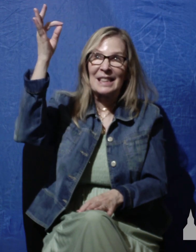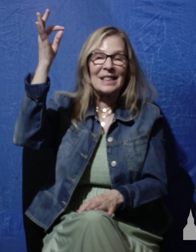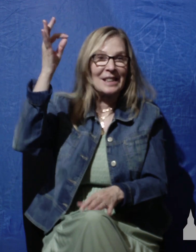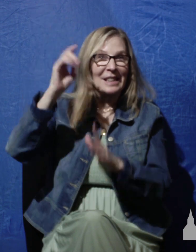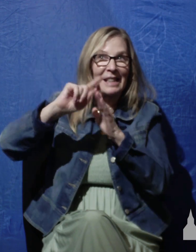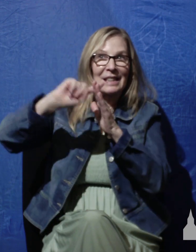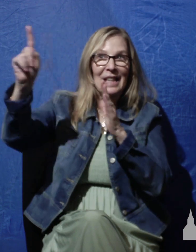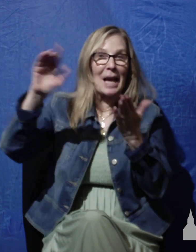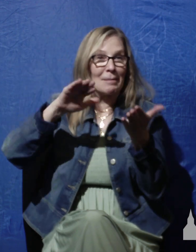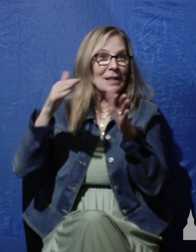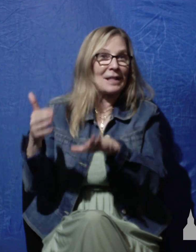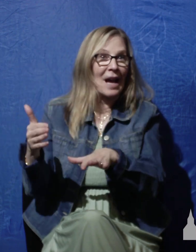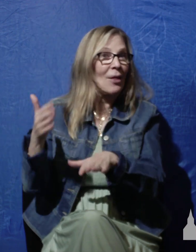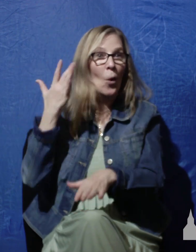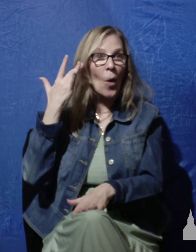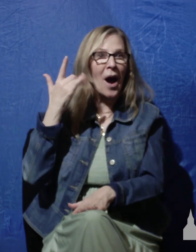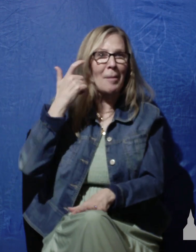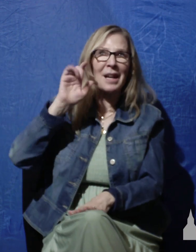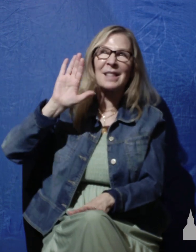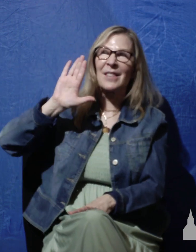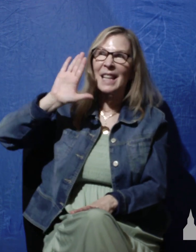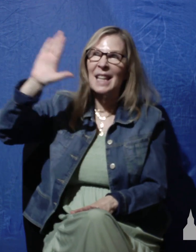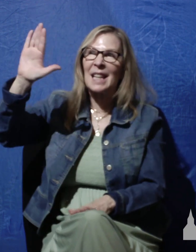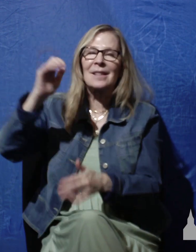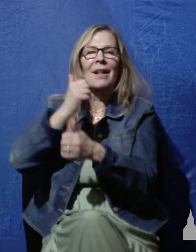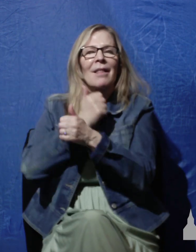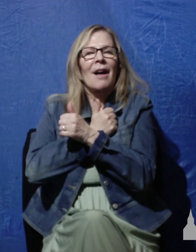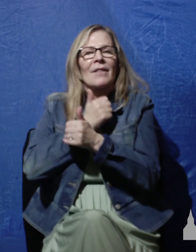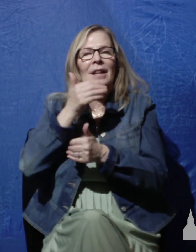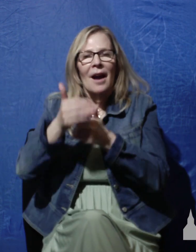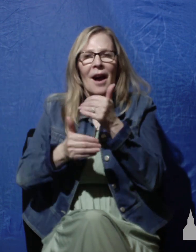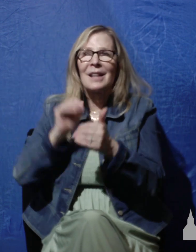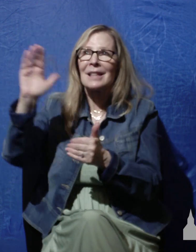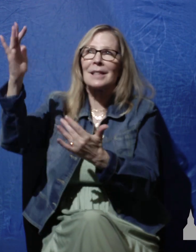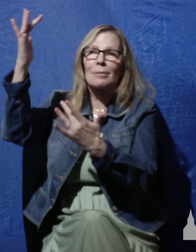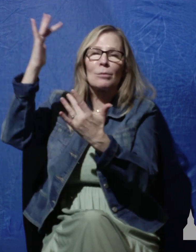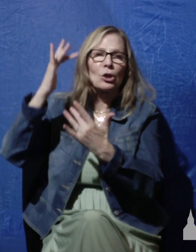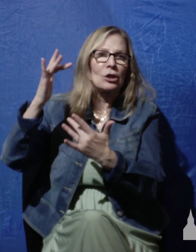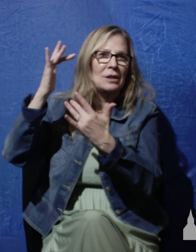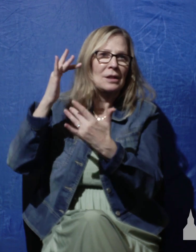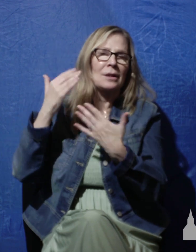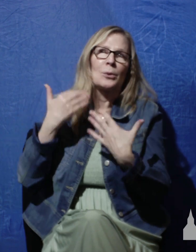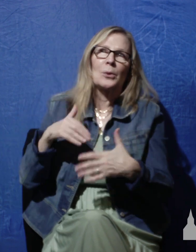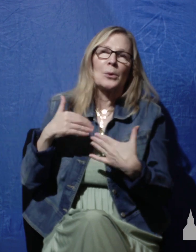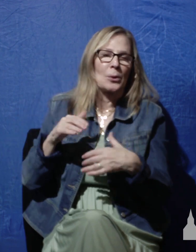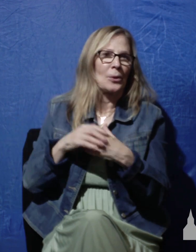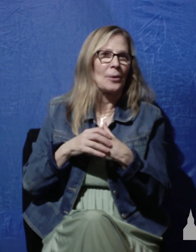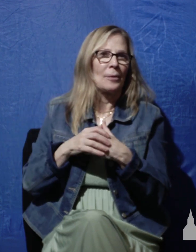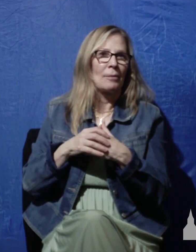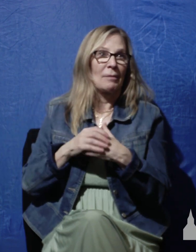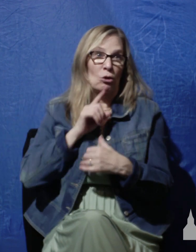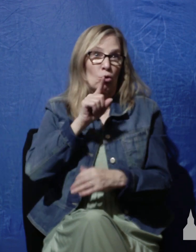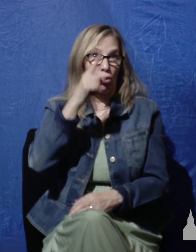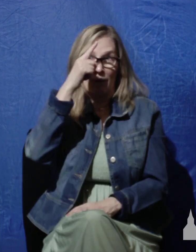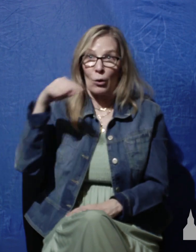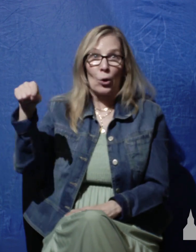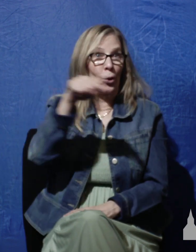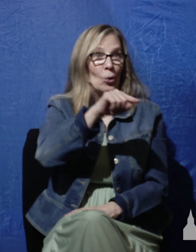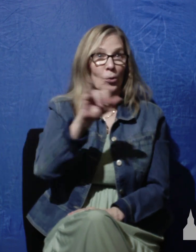compassion his mercy in his life and folks that's so true of you too you